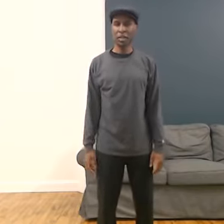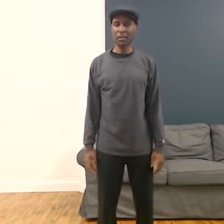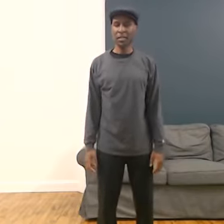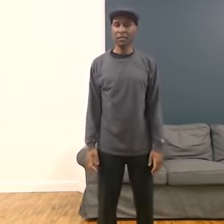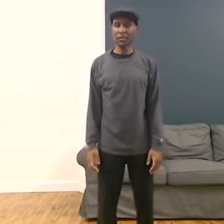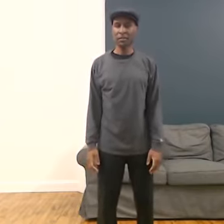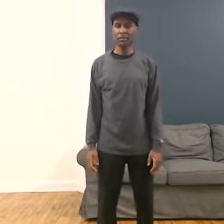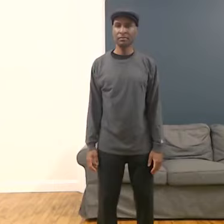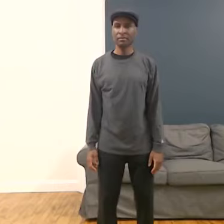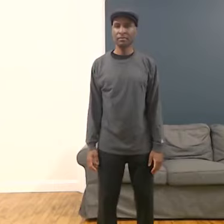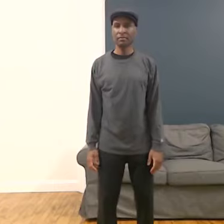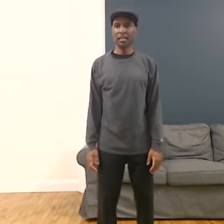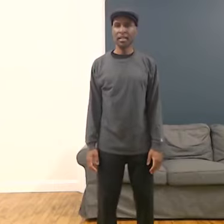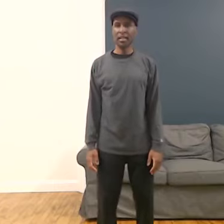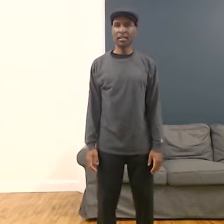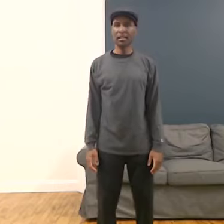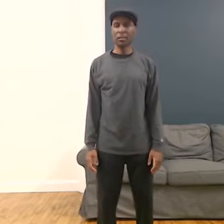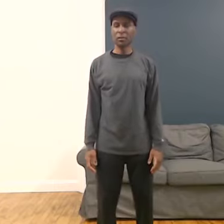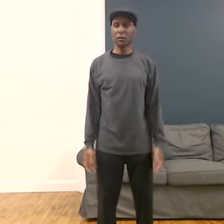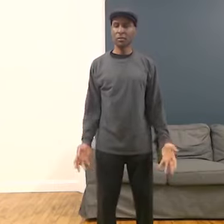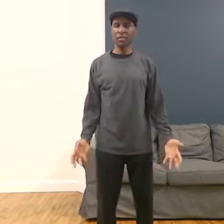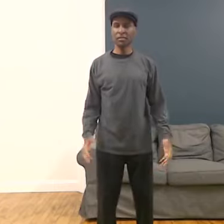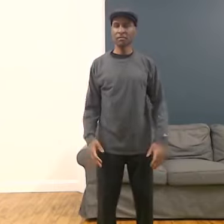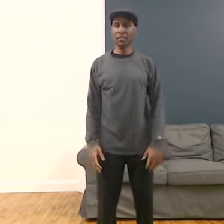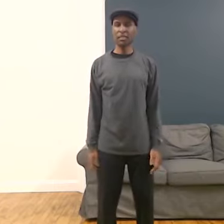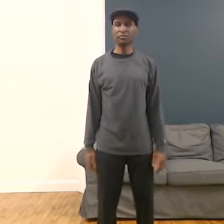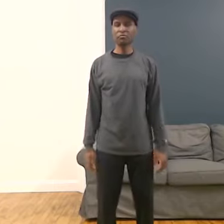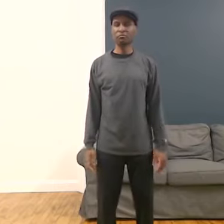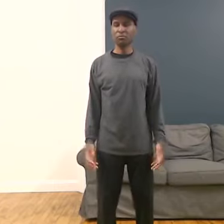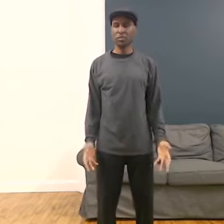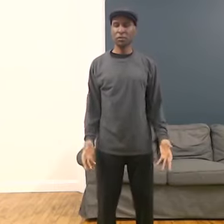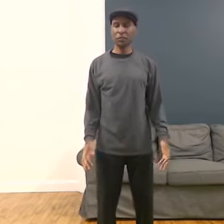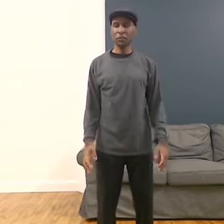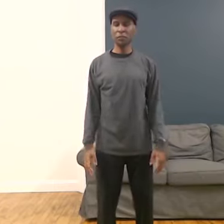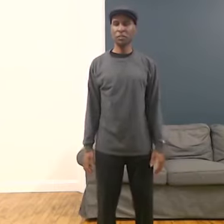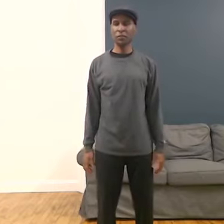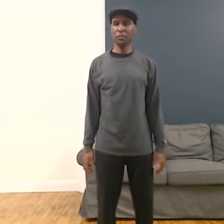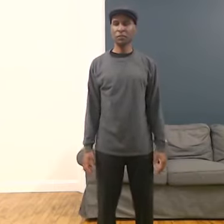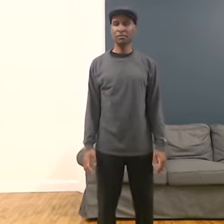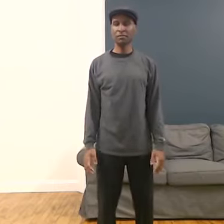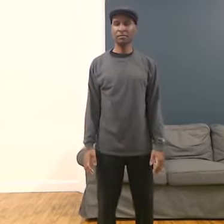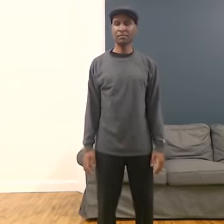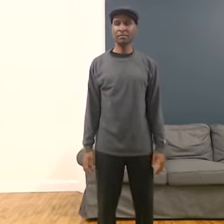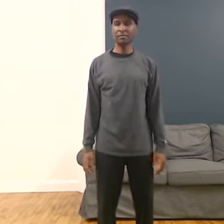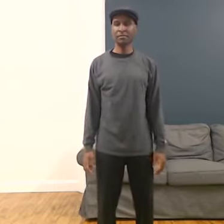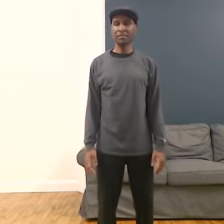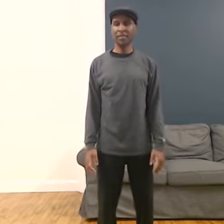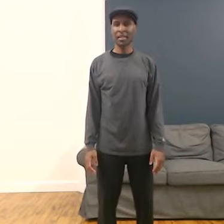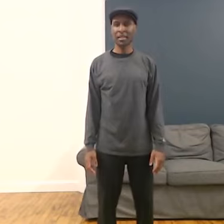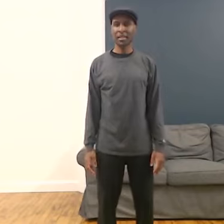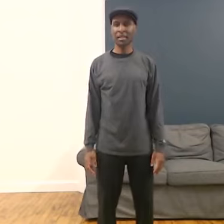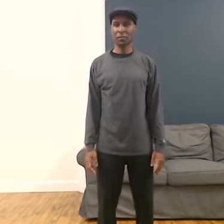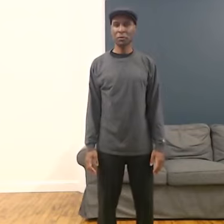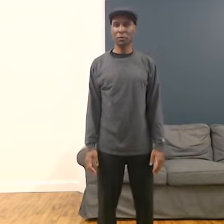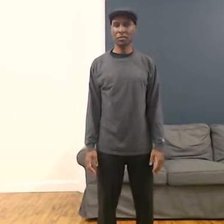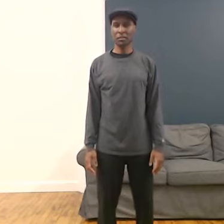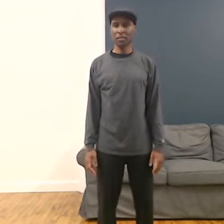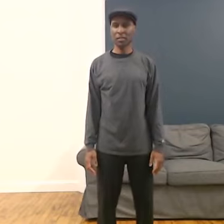coming up. And always, again, do what feels good for you. And we'll start